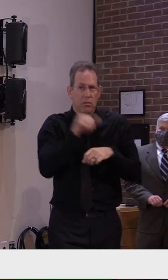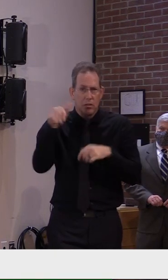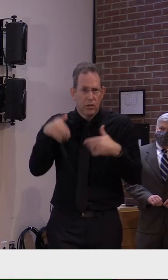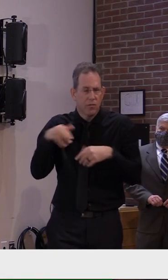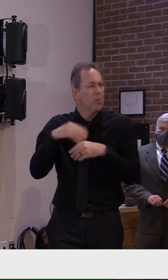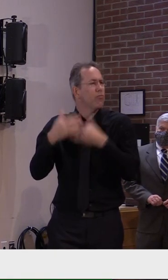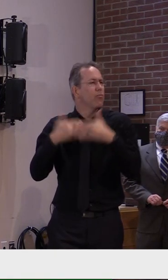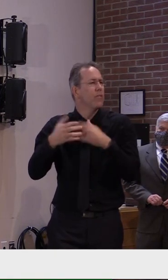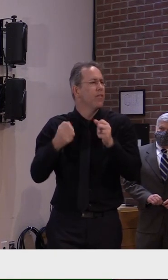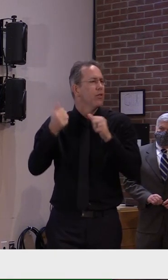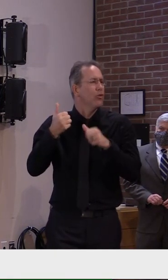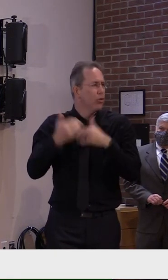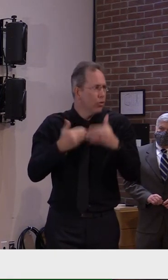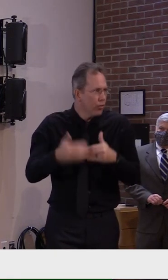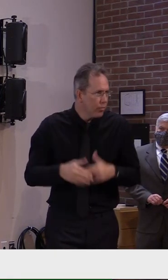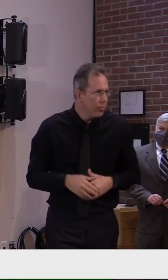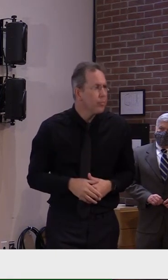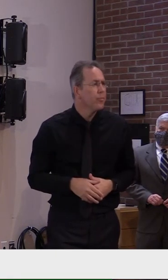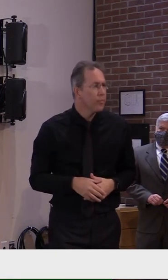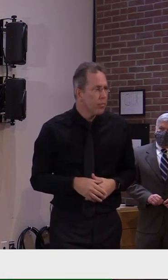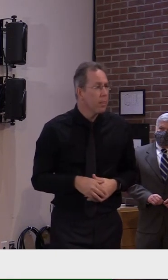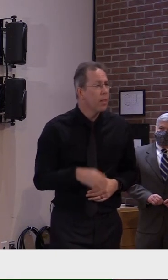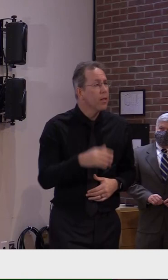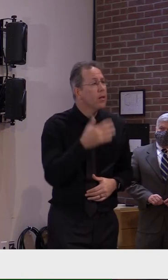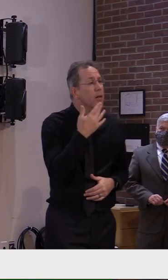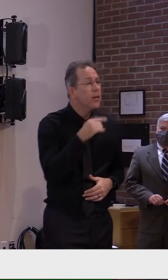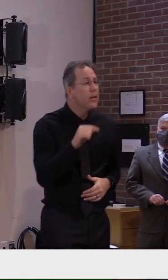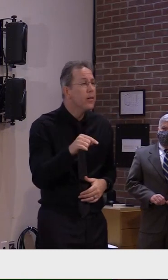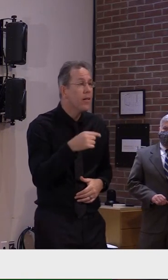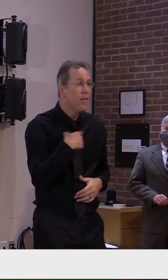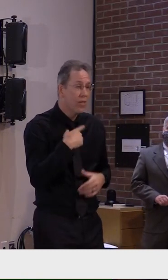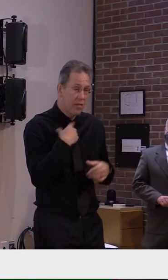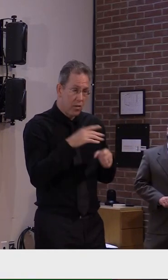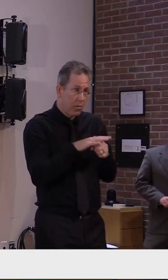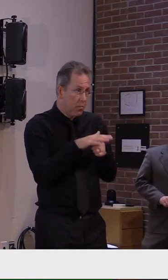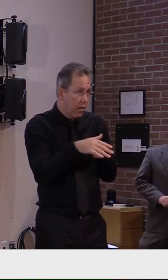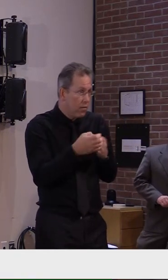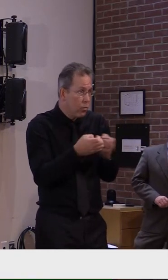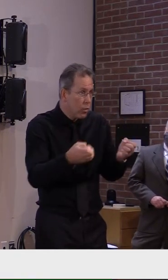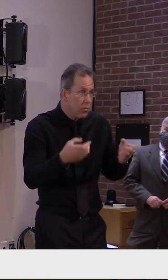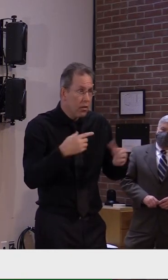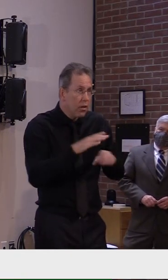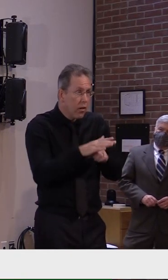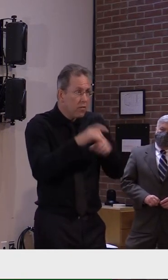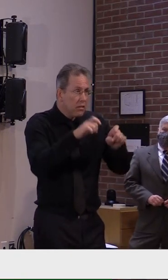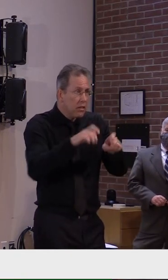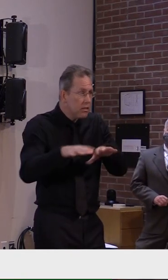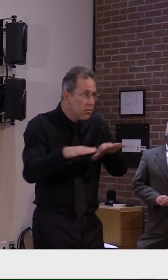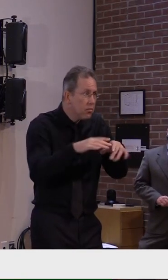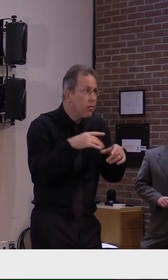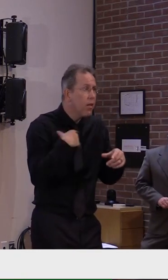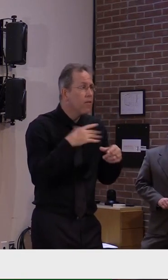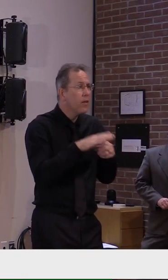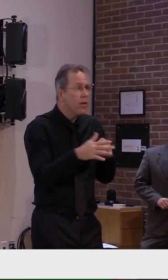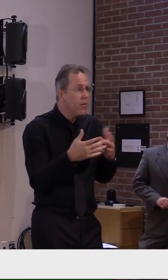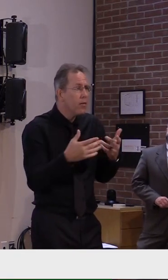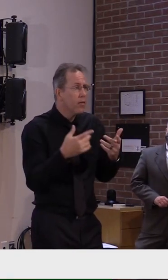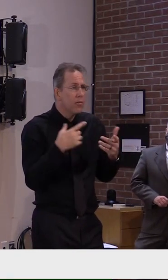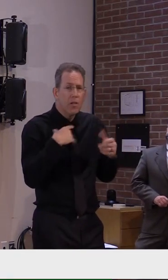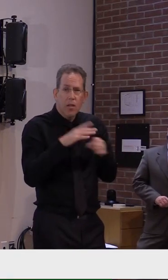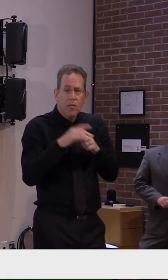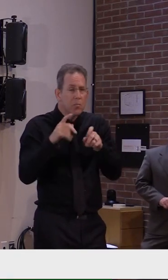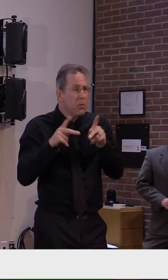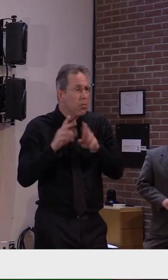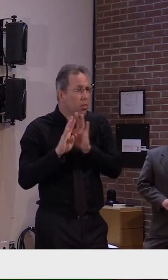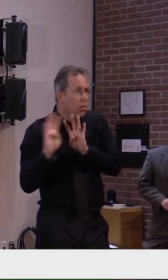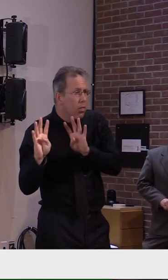labs running out of the collection kits, labs running out of the assay materials to actually do